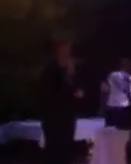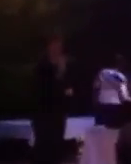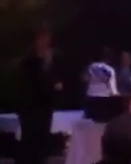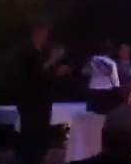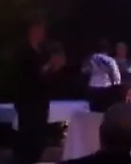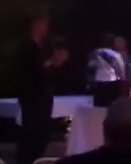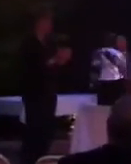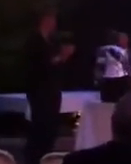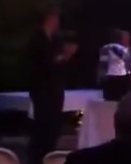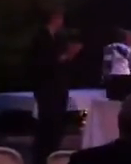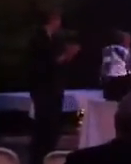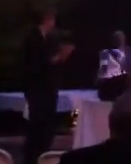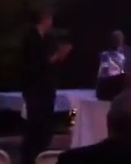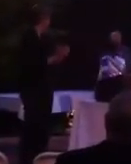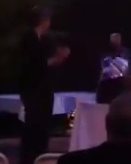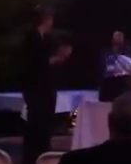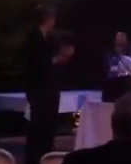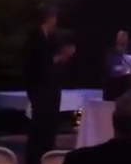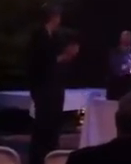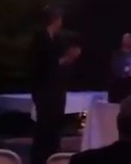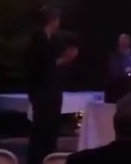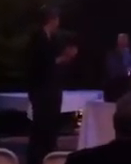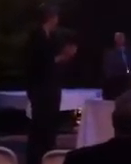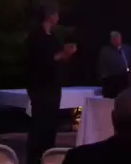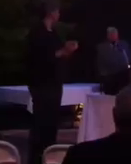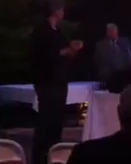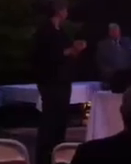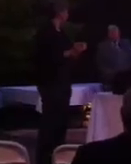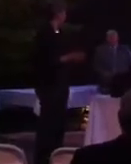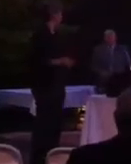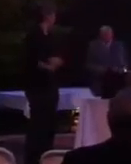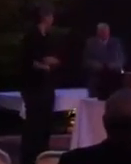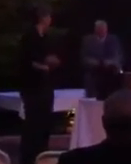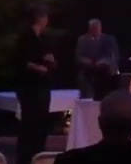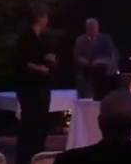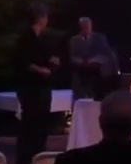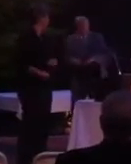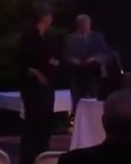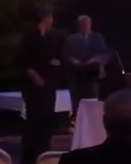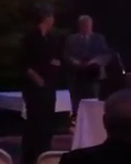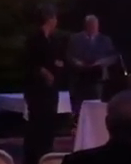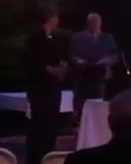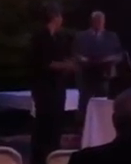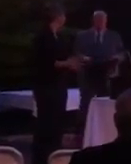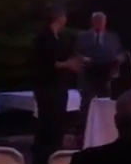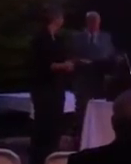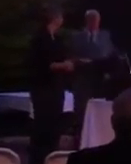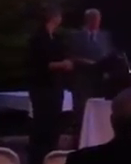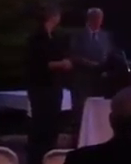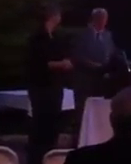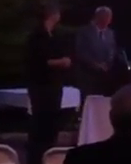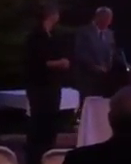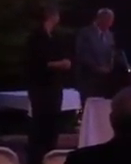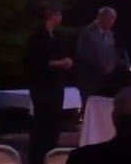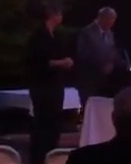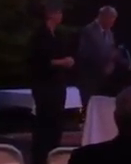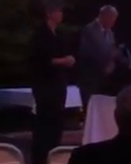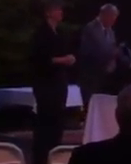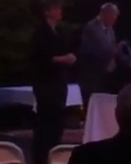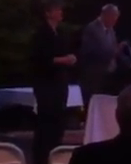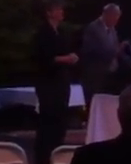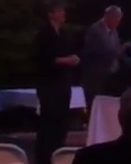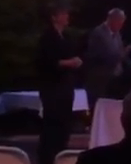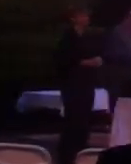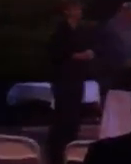you Sharon for all you do to the community. You are a great woman. Praise the lord. Thank you.